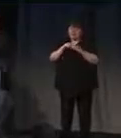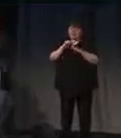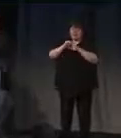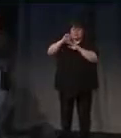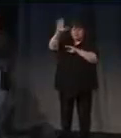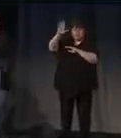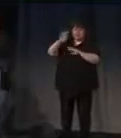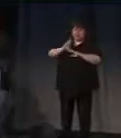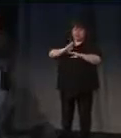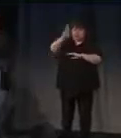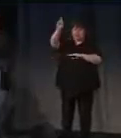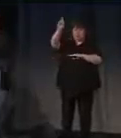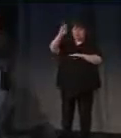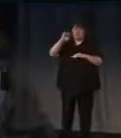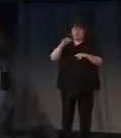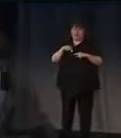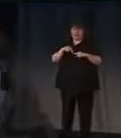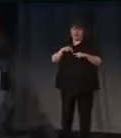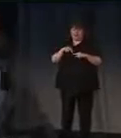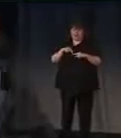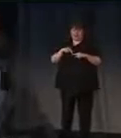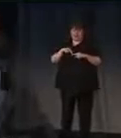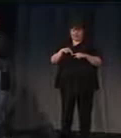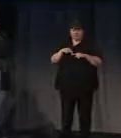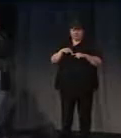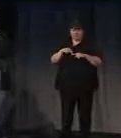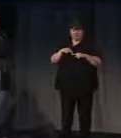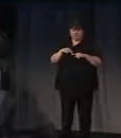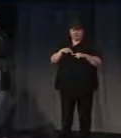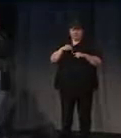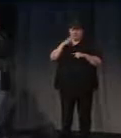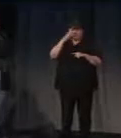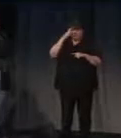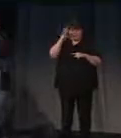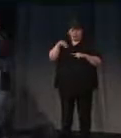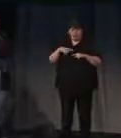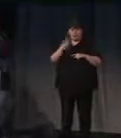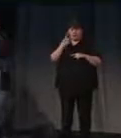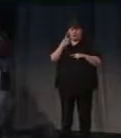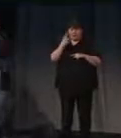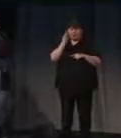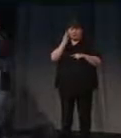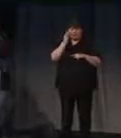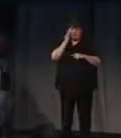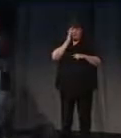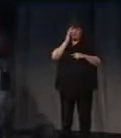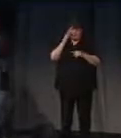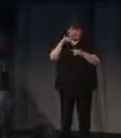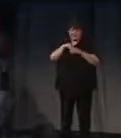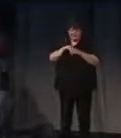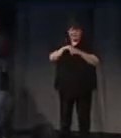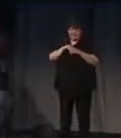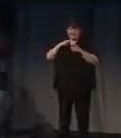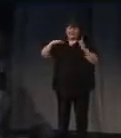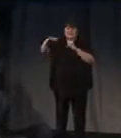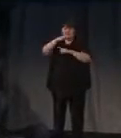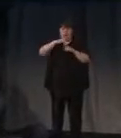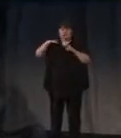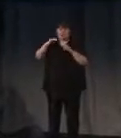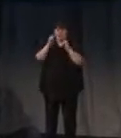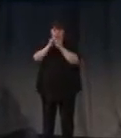one thing which I learned when they make an exercise of, you know, when you put one bee into a weightless environment,